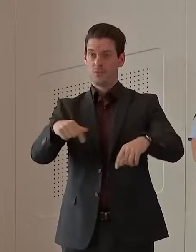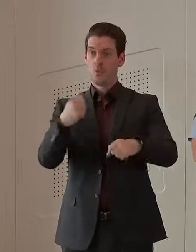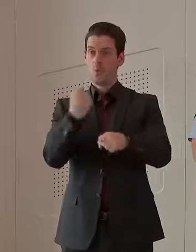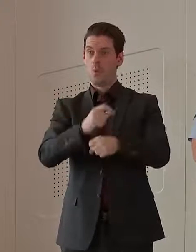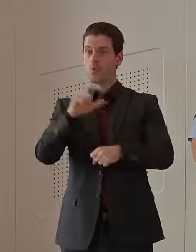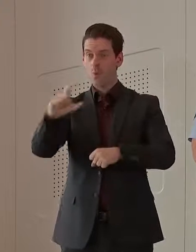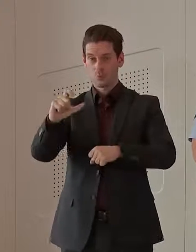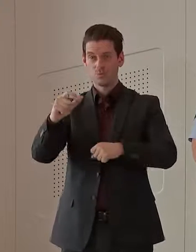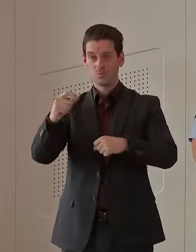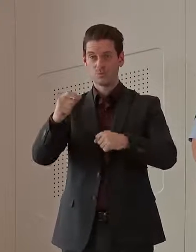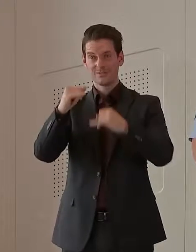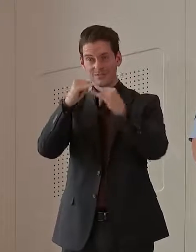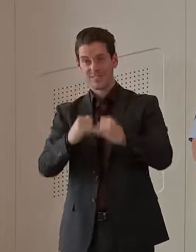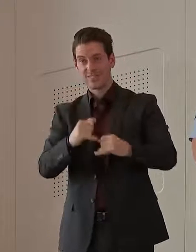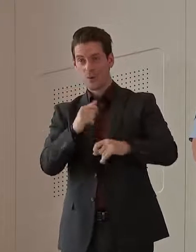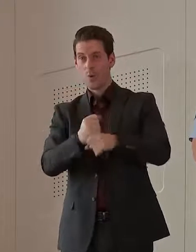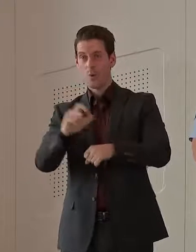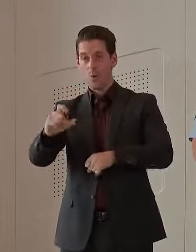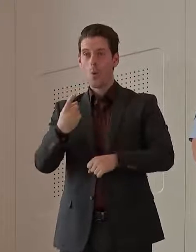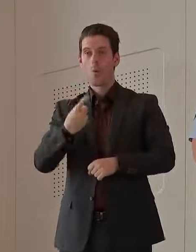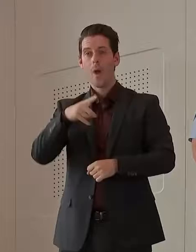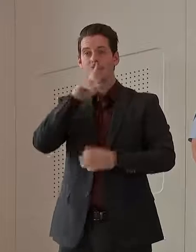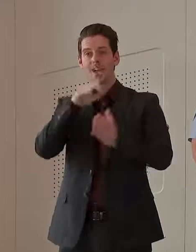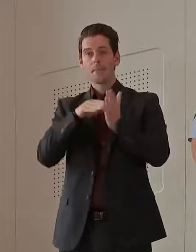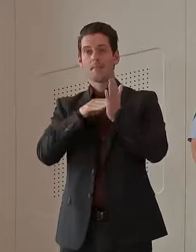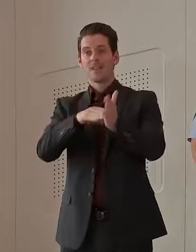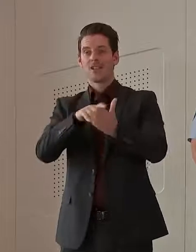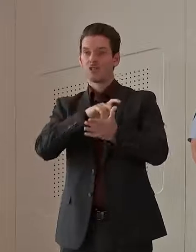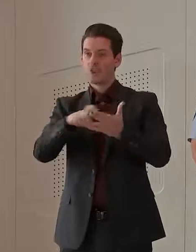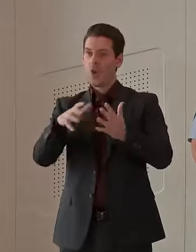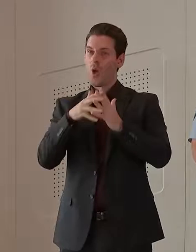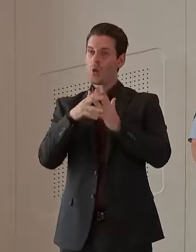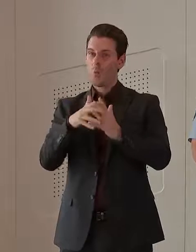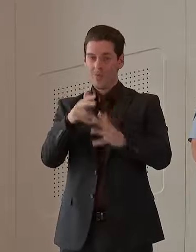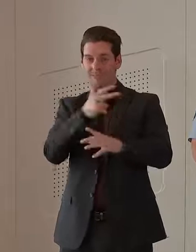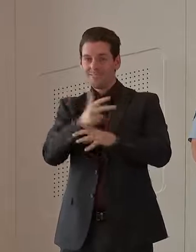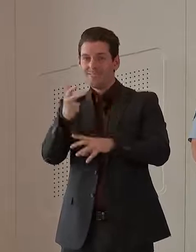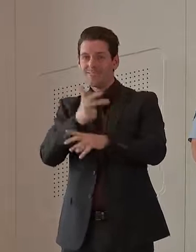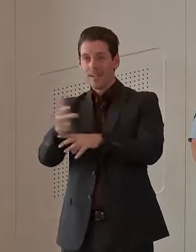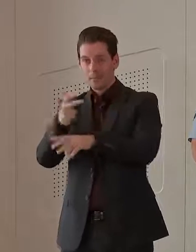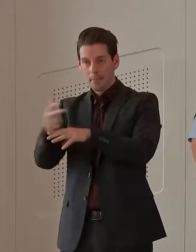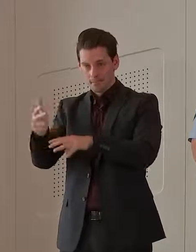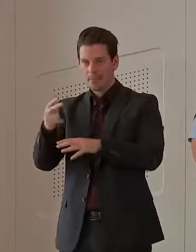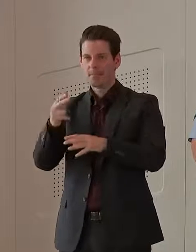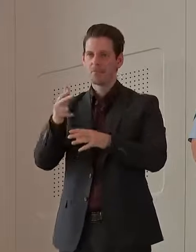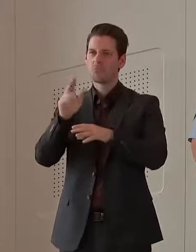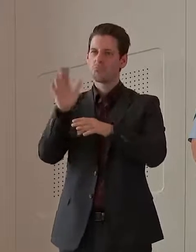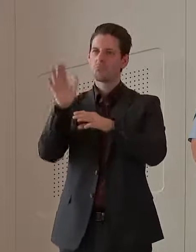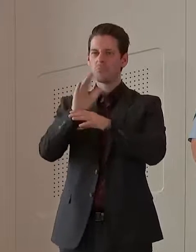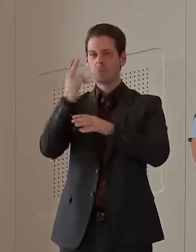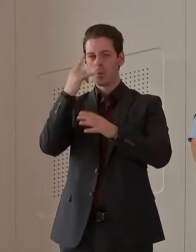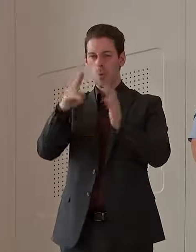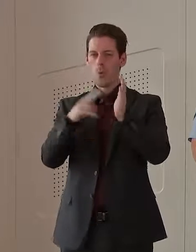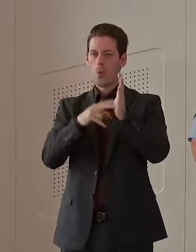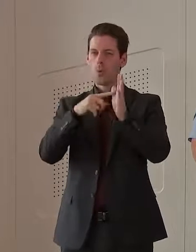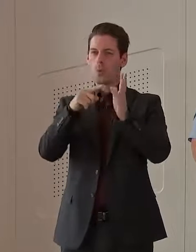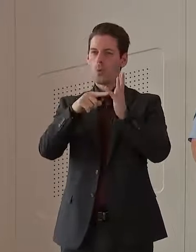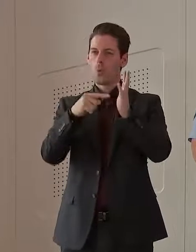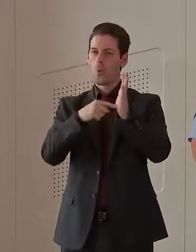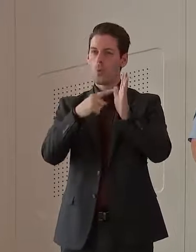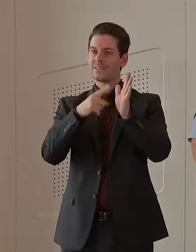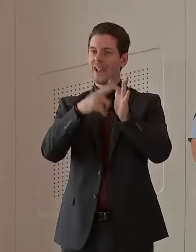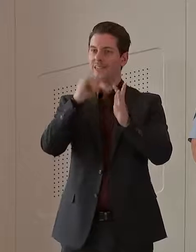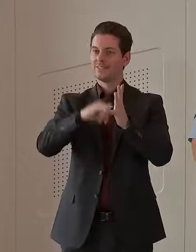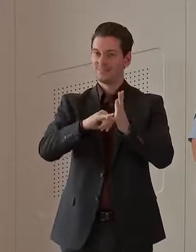on the Gold Coast. It'll be about $100 million into the Queensland economy. It'll be called Nautilus. About 240 jobs for